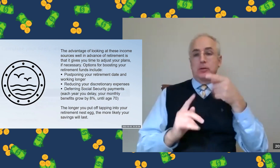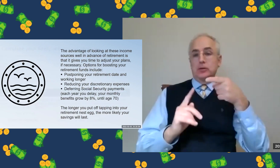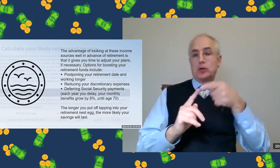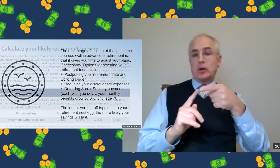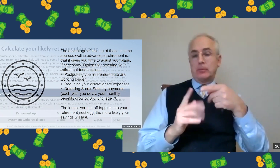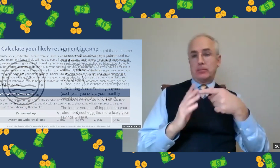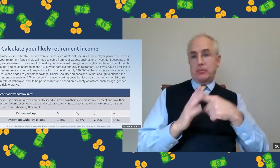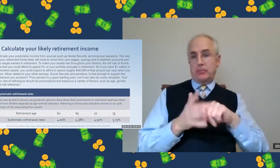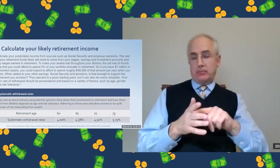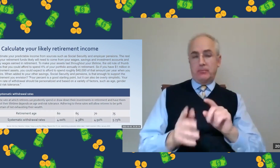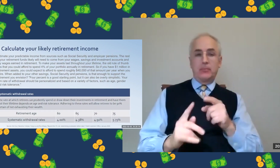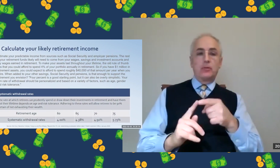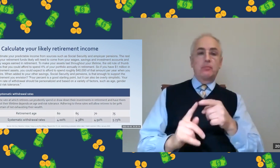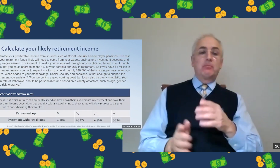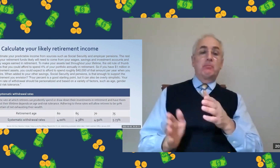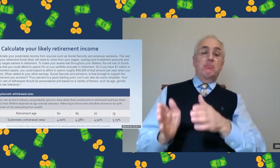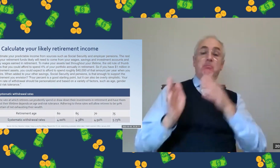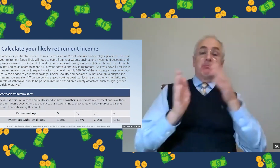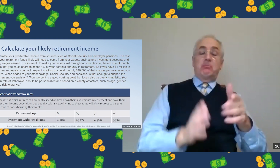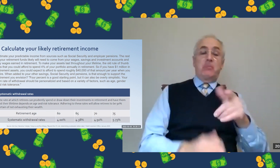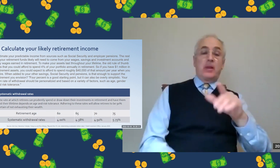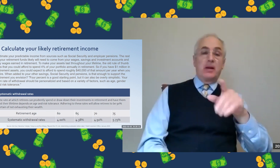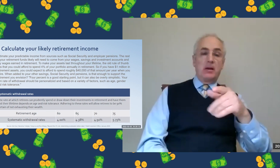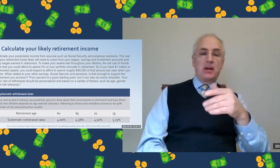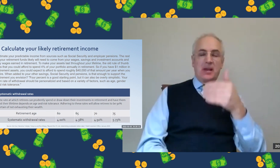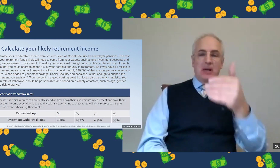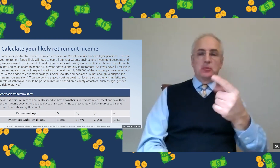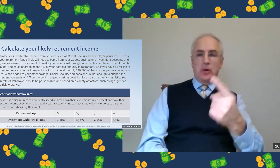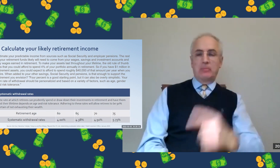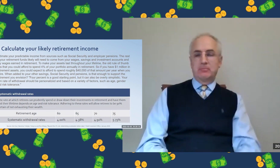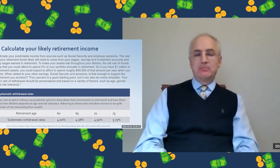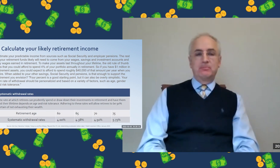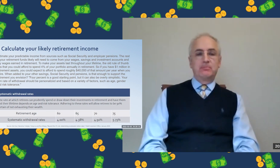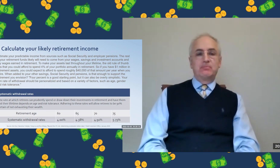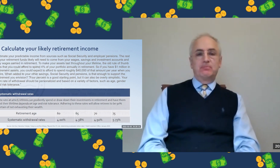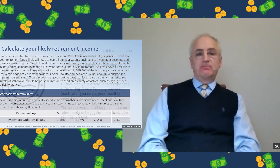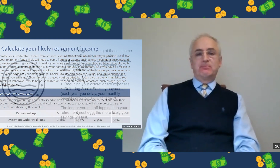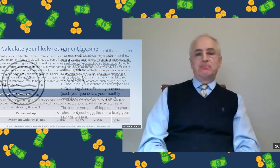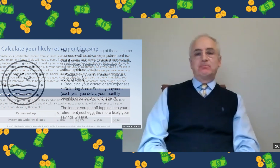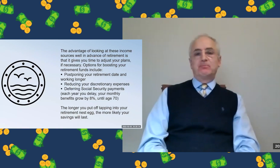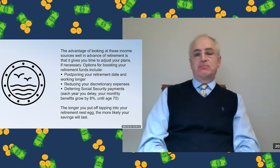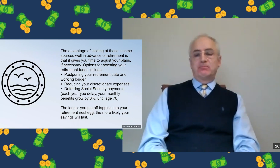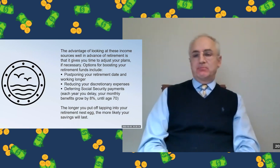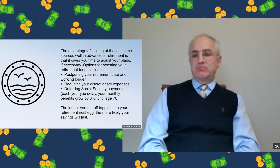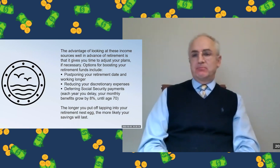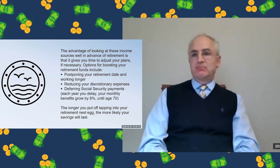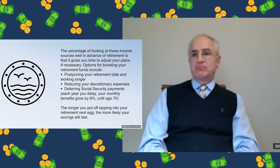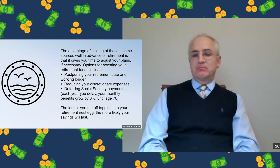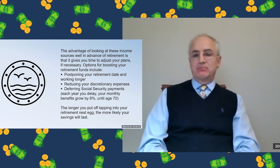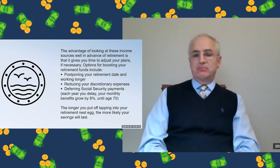So again, a good starting point is 4%. Now, if we can move on to the next slide.